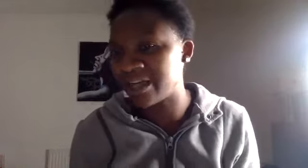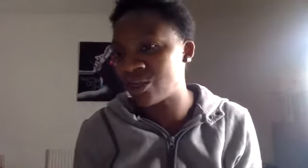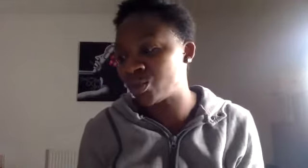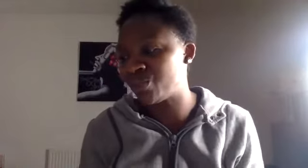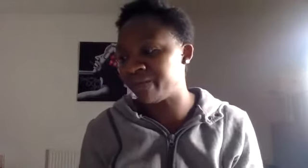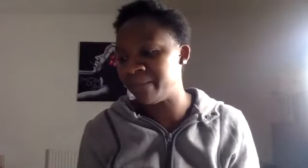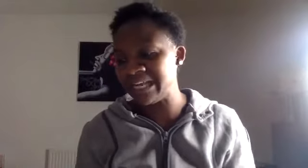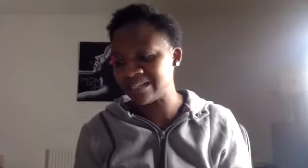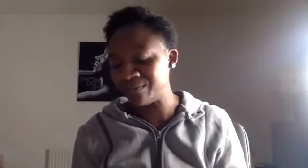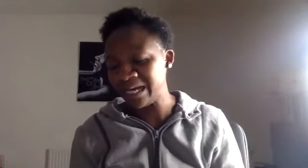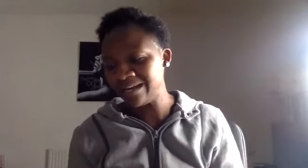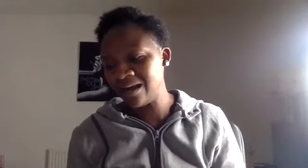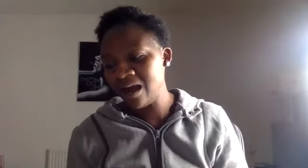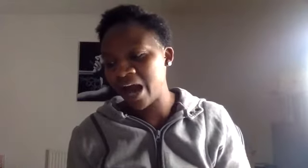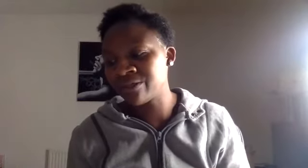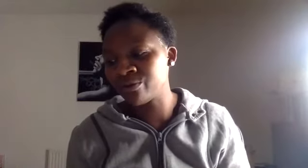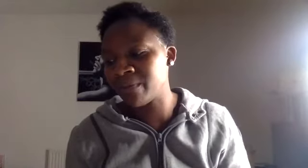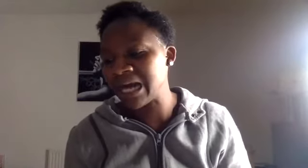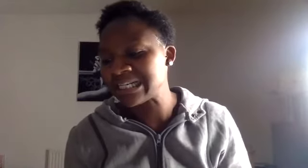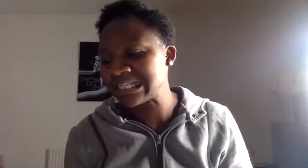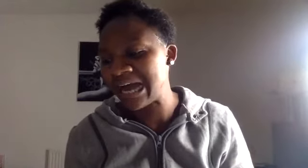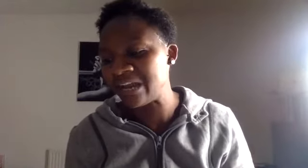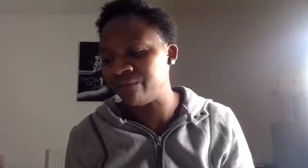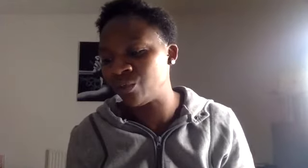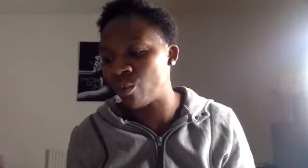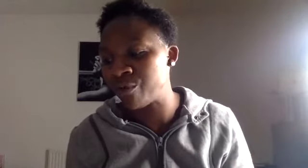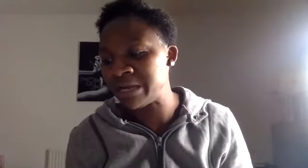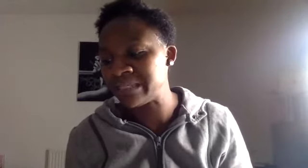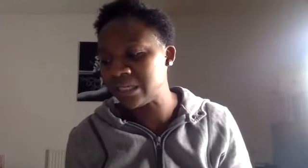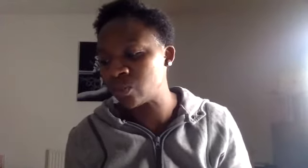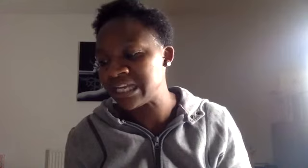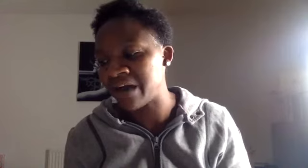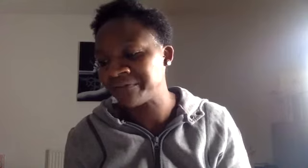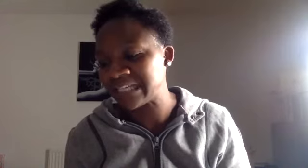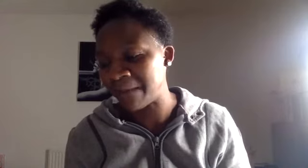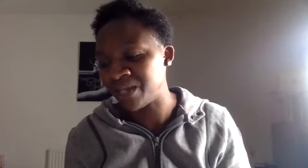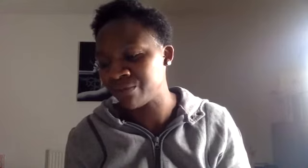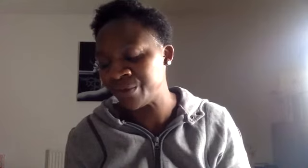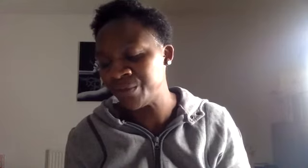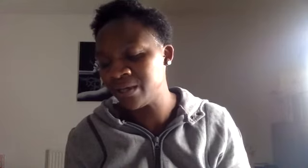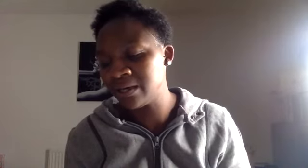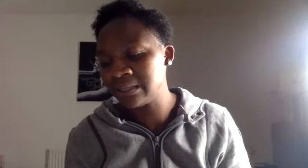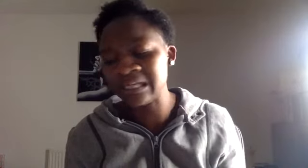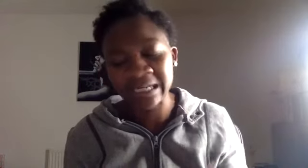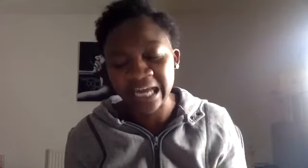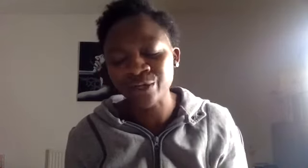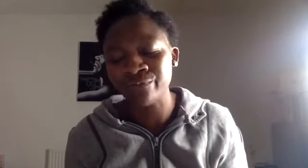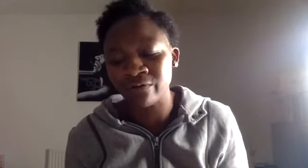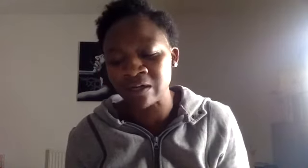thought you were familiar to me. I thought that my understanding of you, although limited, was enough to get me through. Did I take you for granted?